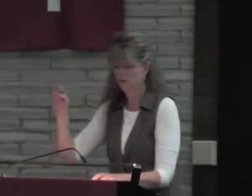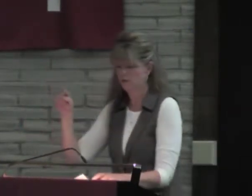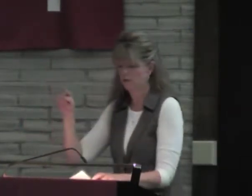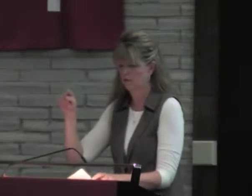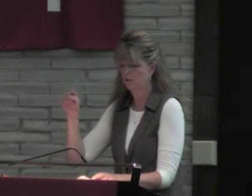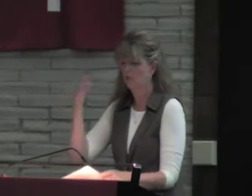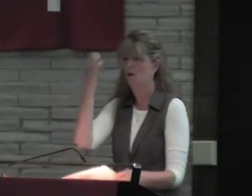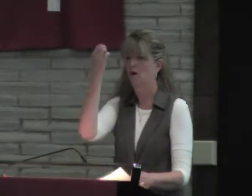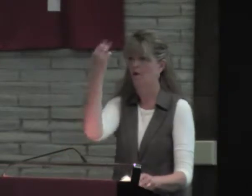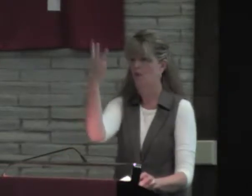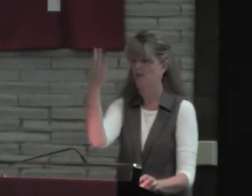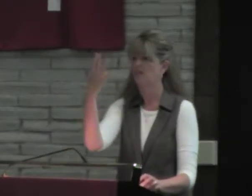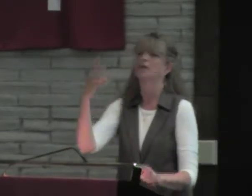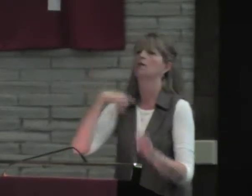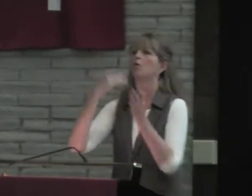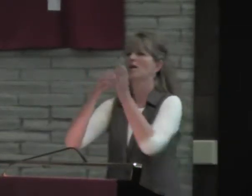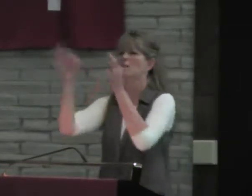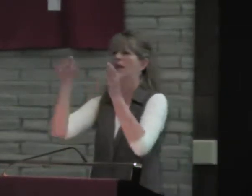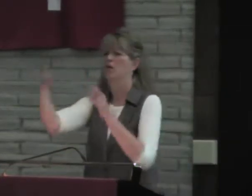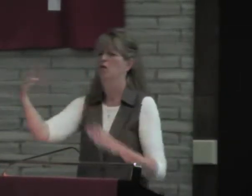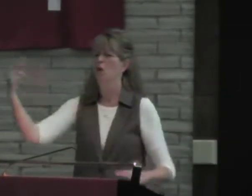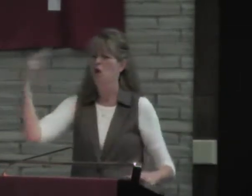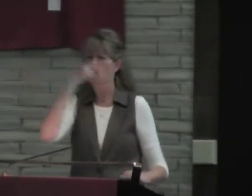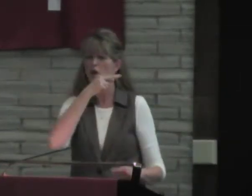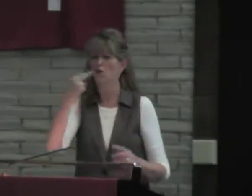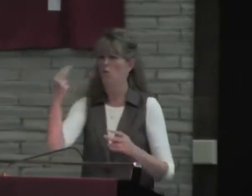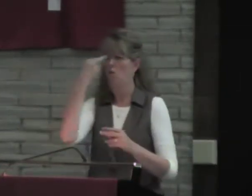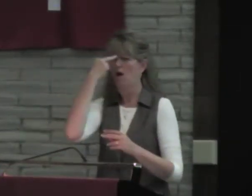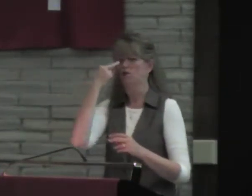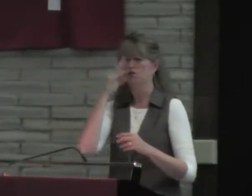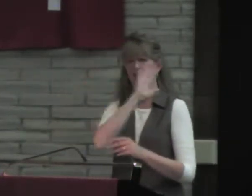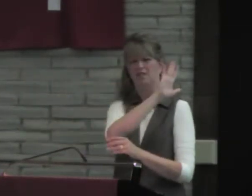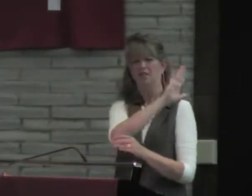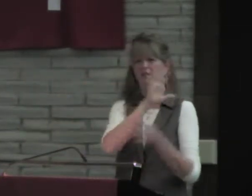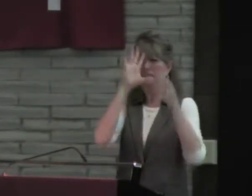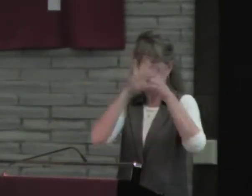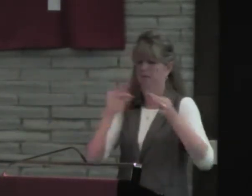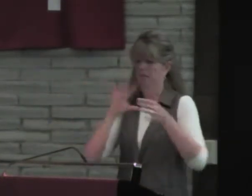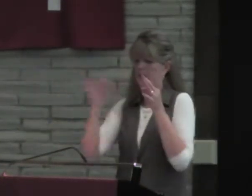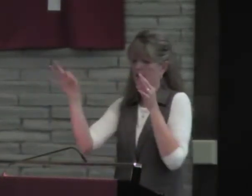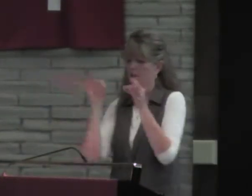3 to 4, oh, to 14,